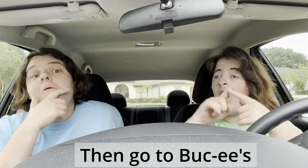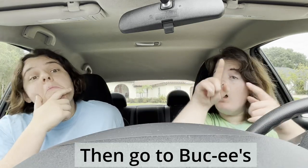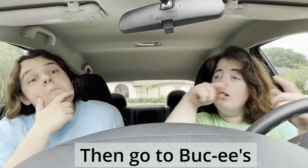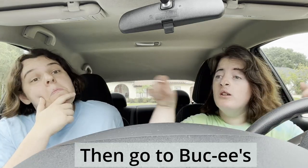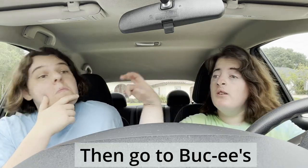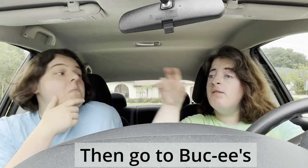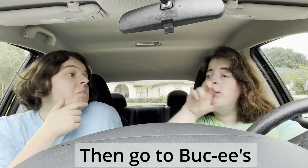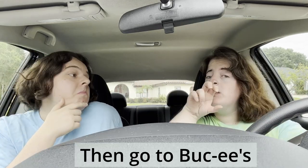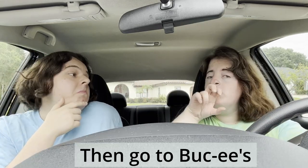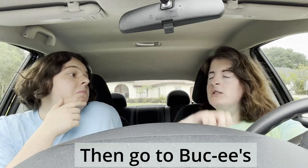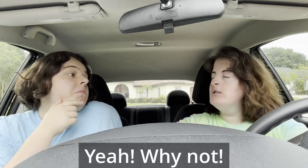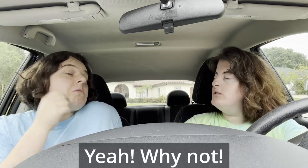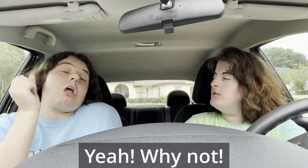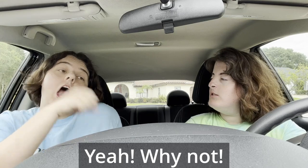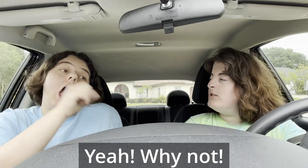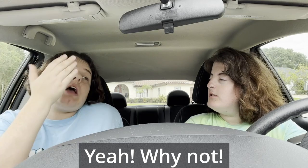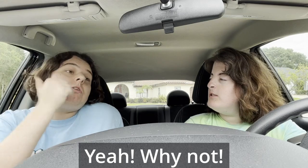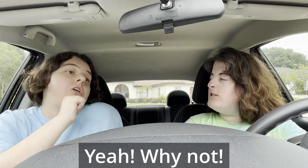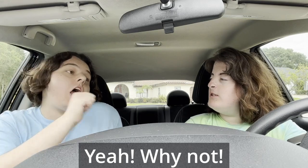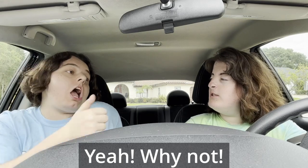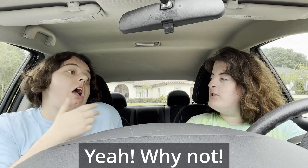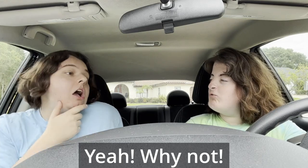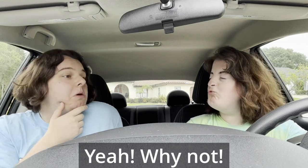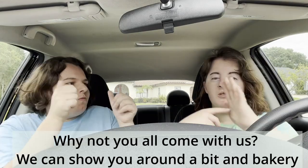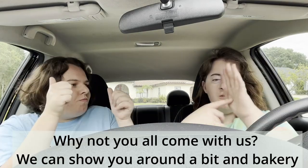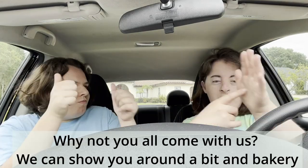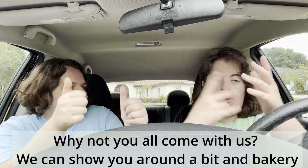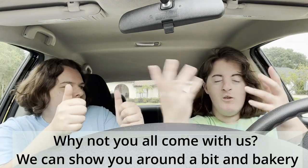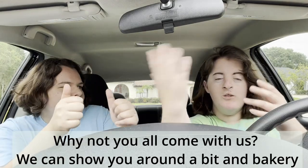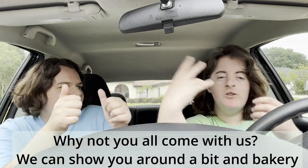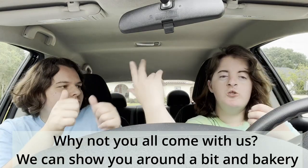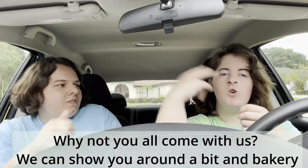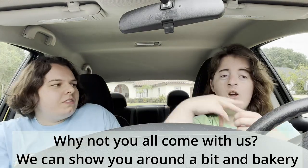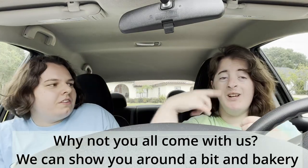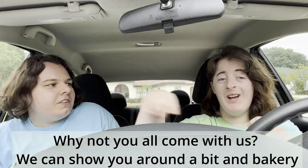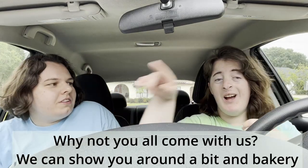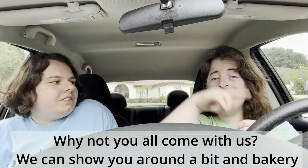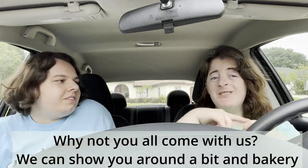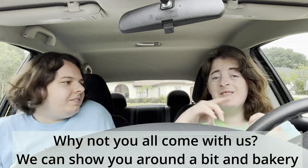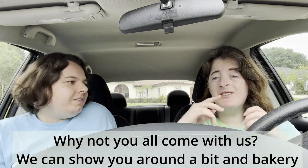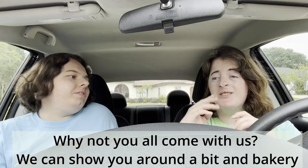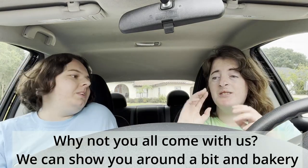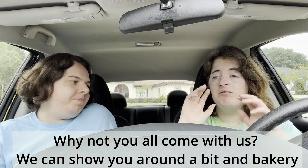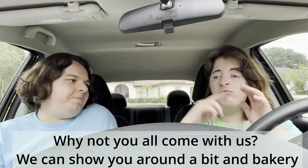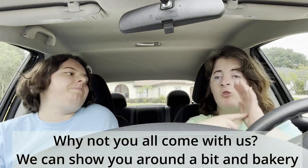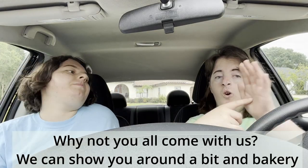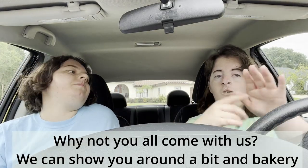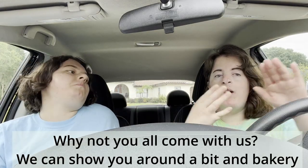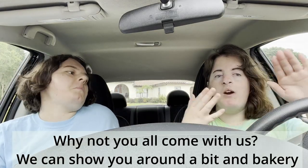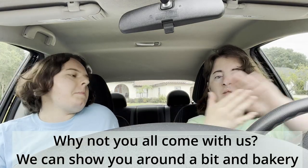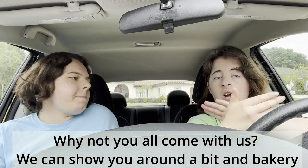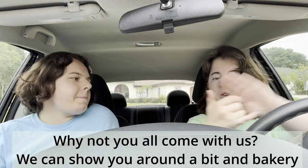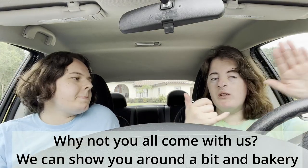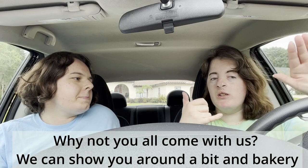Yeah. He's the pain. Yeah. Yeah. Yeah. So. So. So. Can. away.